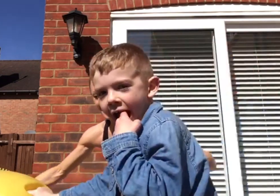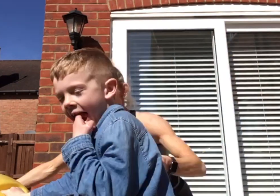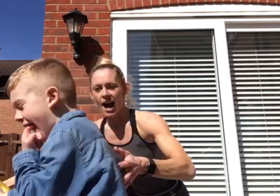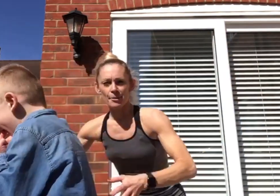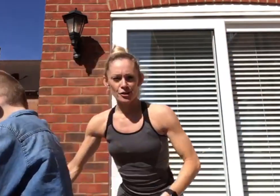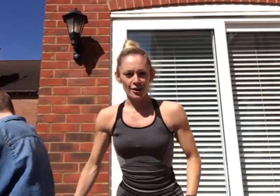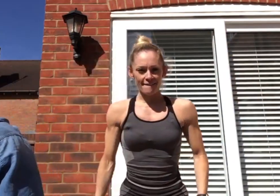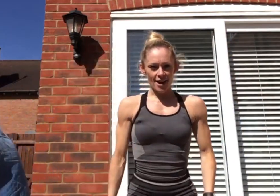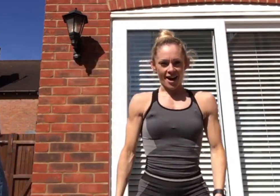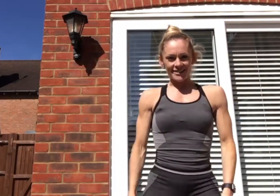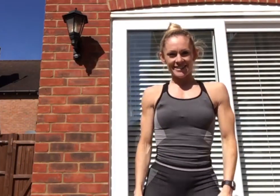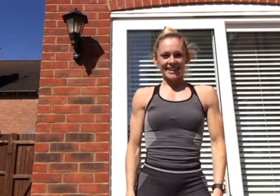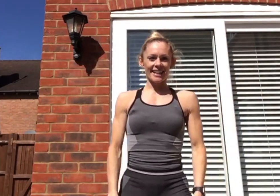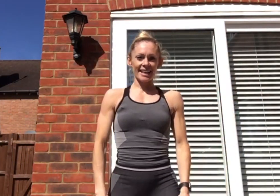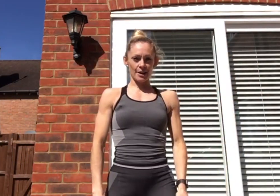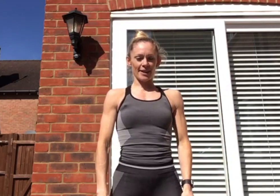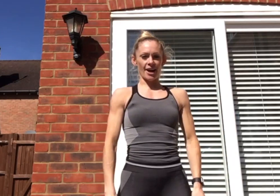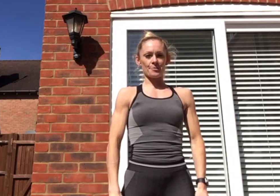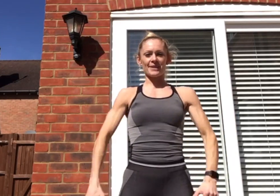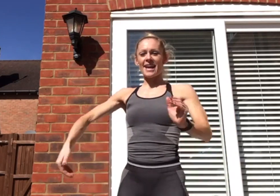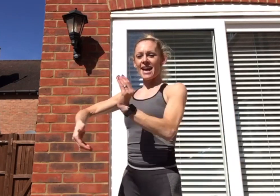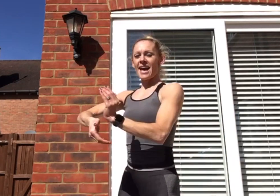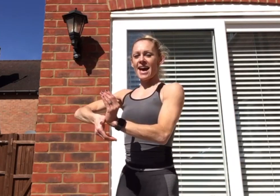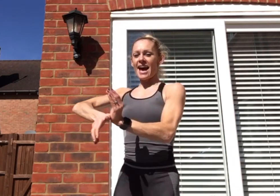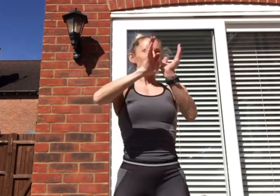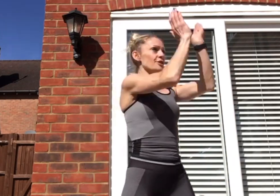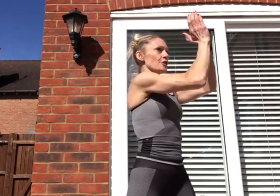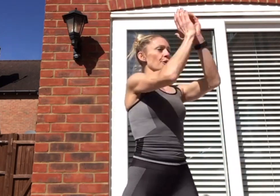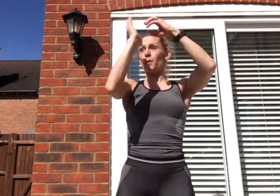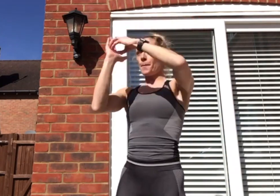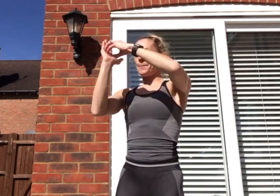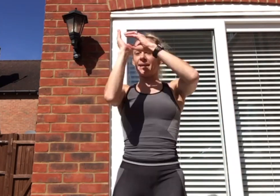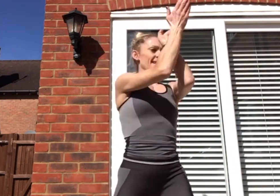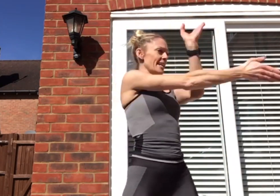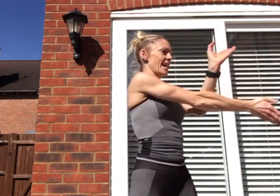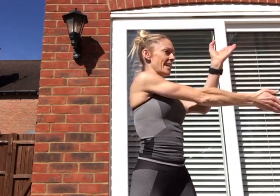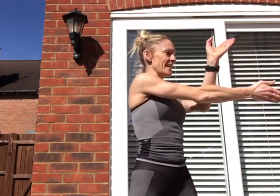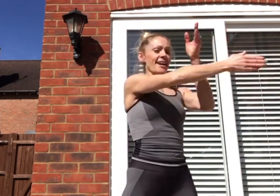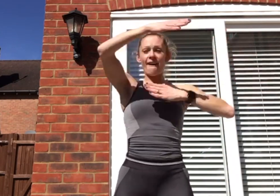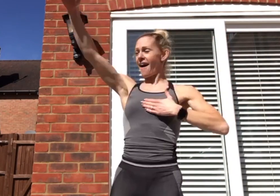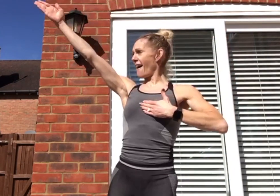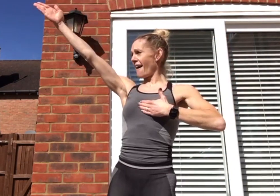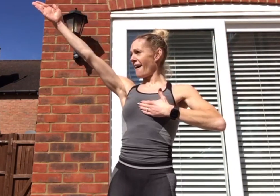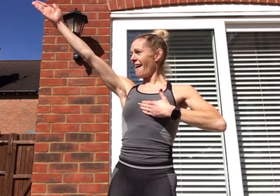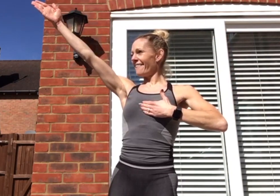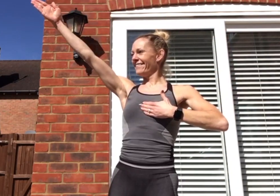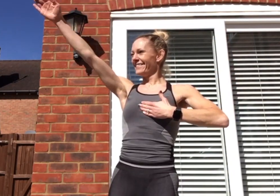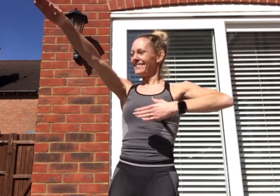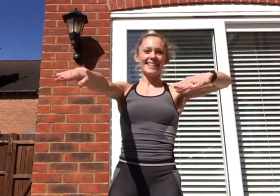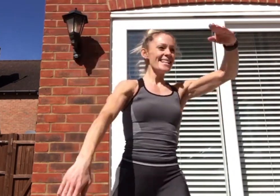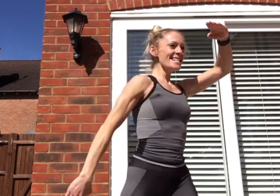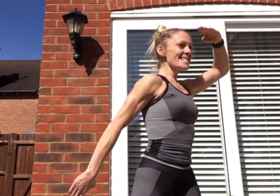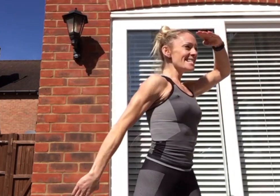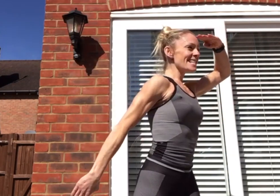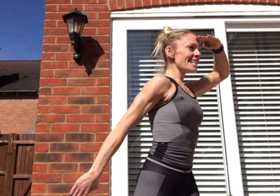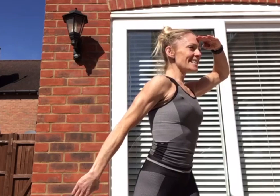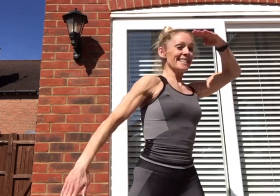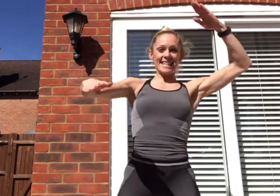I'm going to try it fast. Here we go. S-U-P-E-R. C